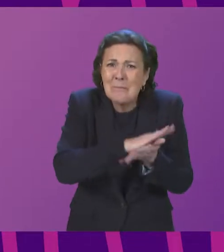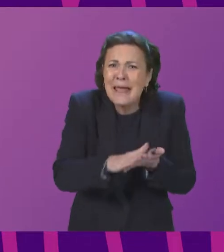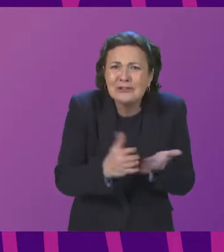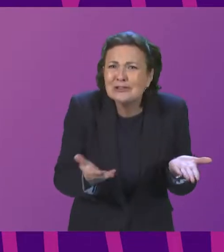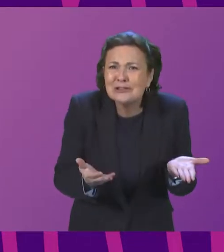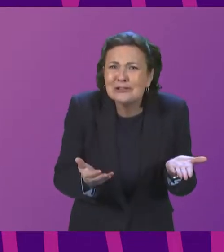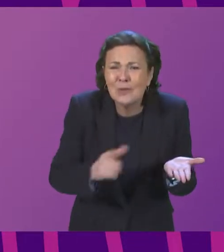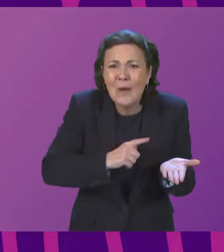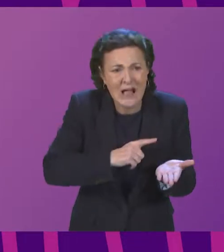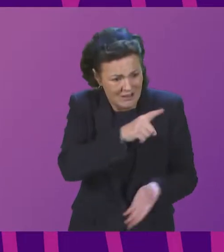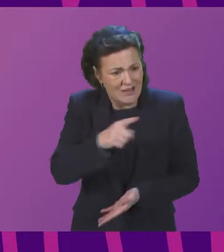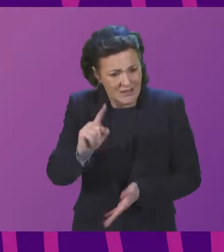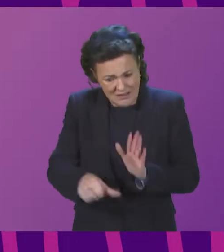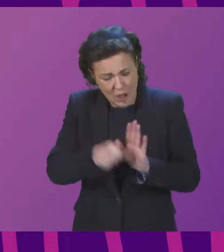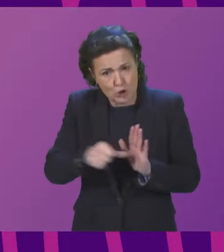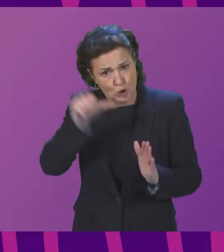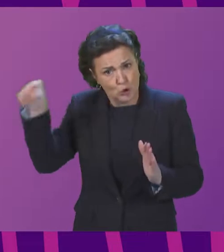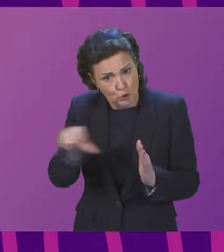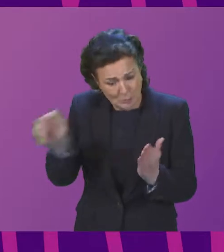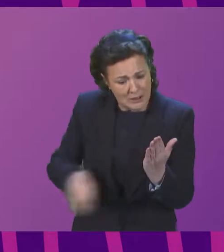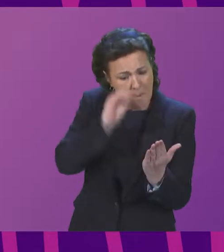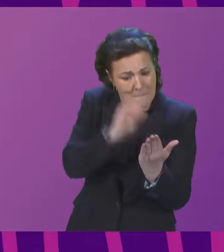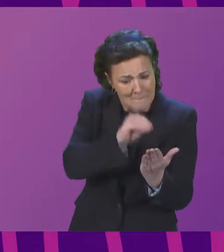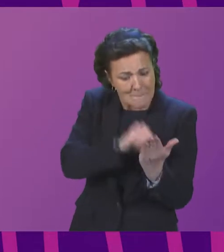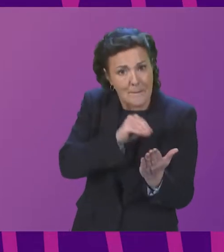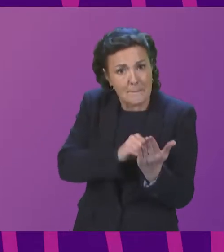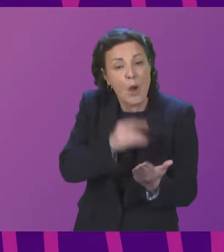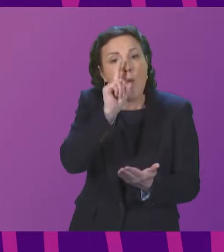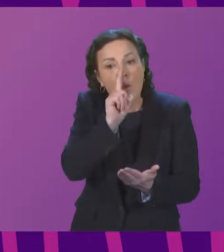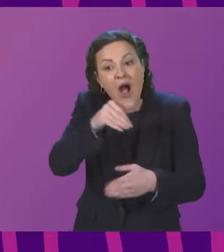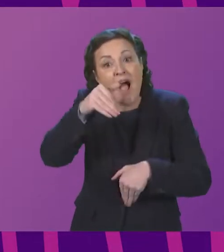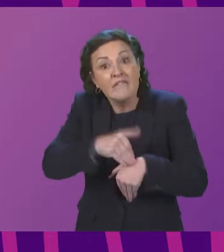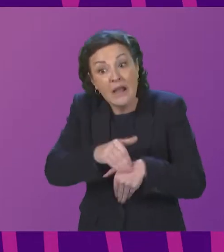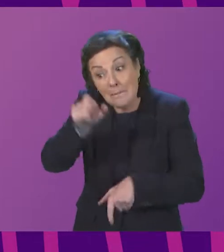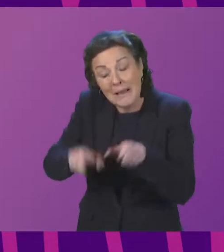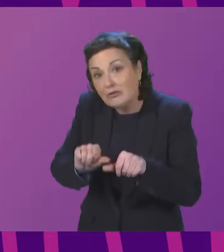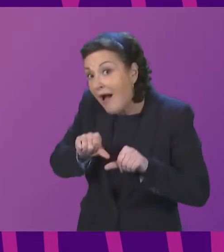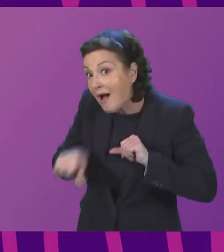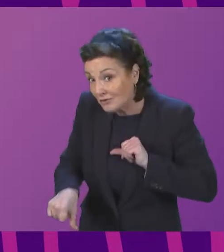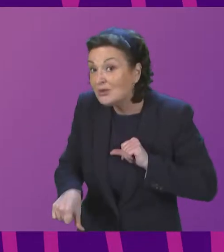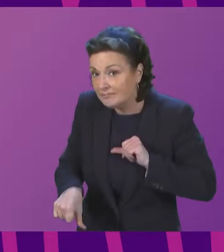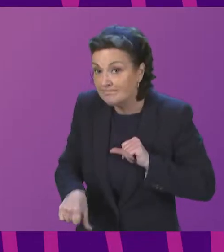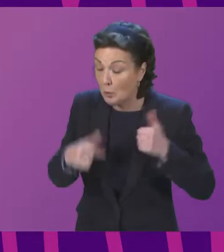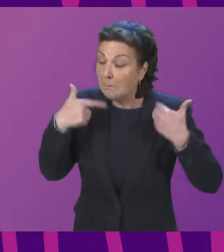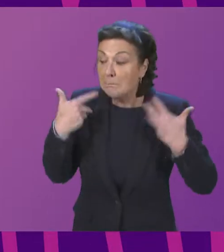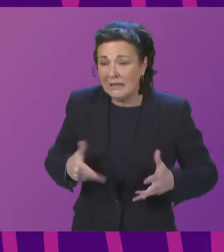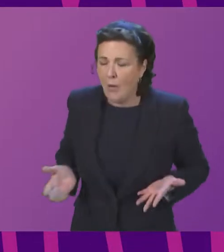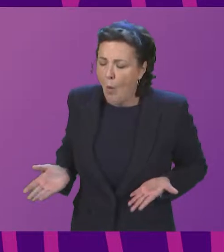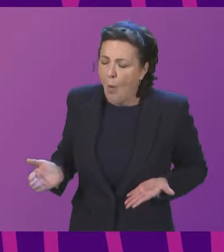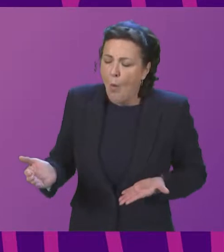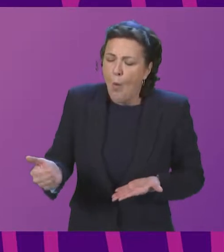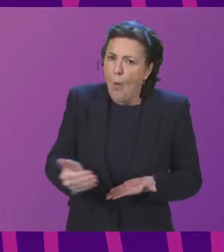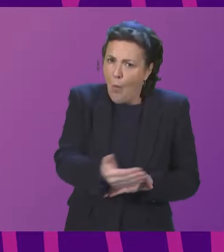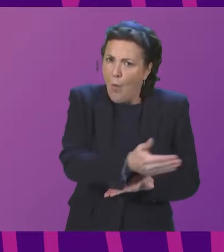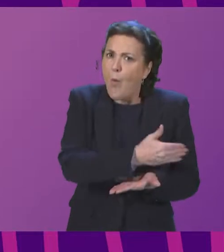and systematically recording the effects of this material on patients. So we've gathered quite a lot of evidence